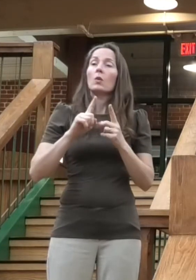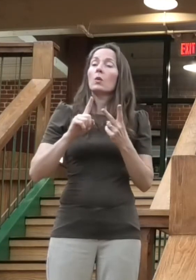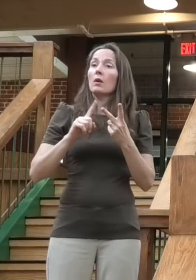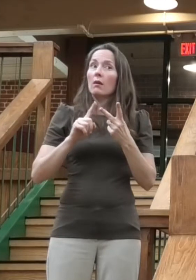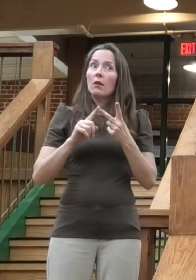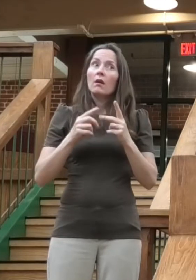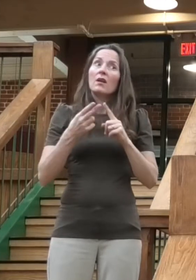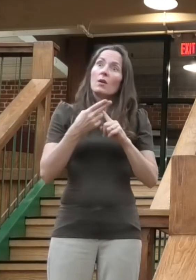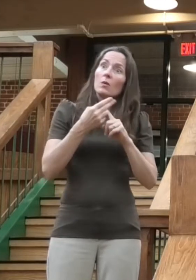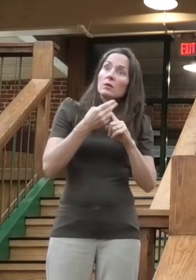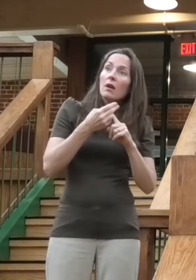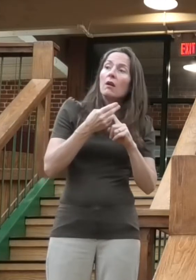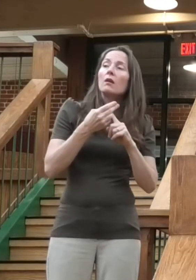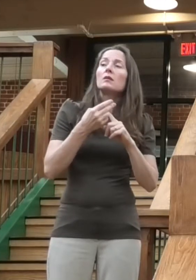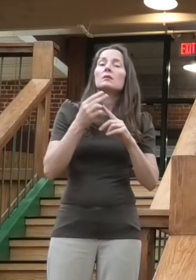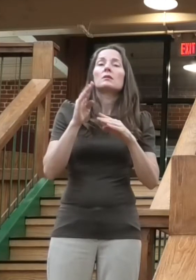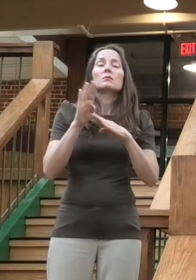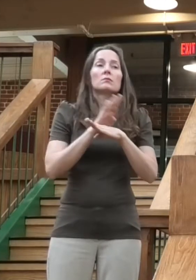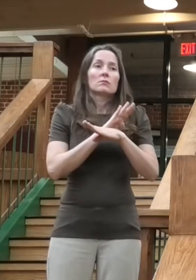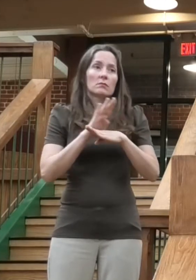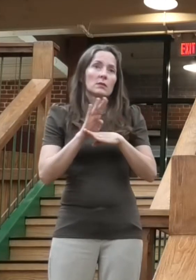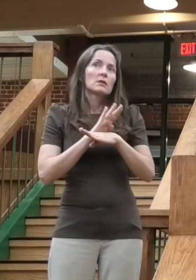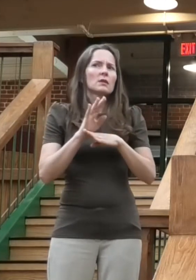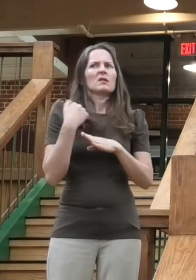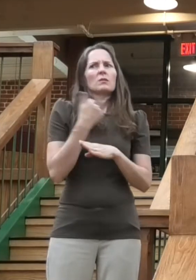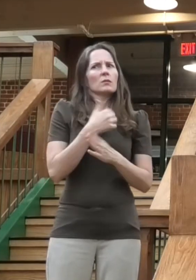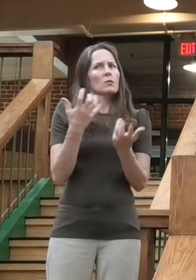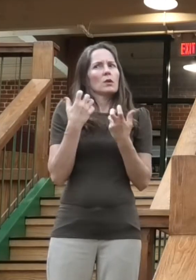community continues to be supported.